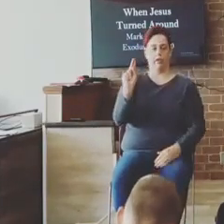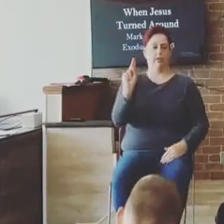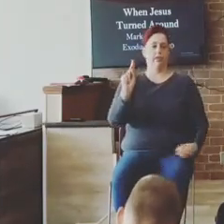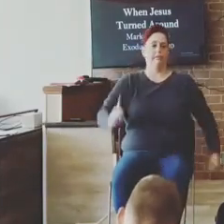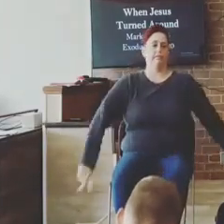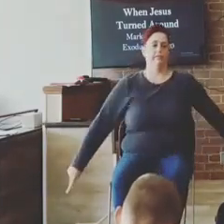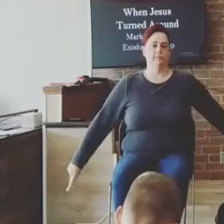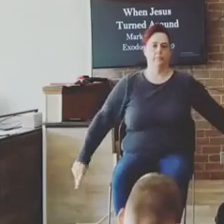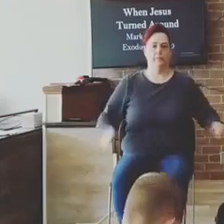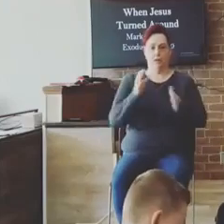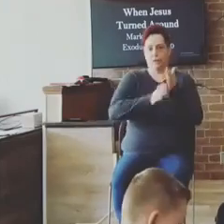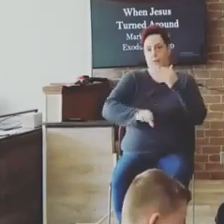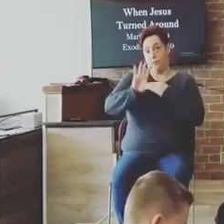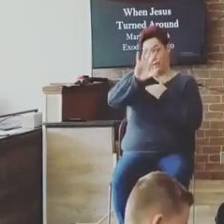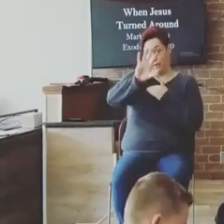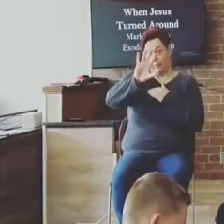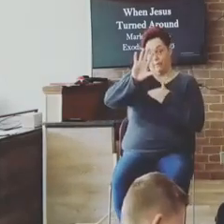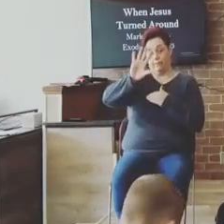Mark chapter 5.